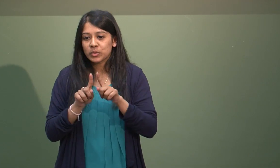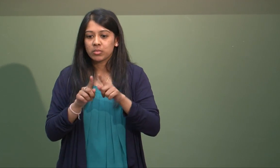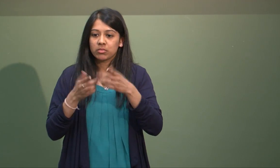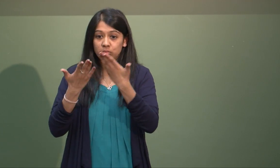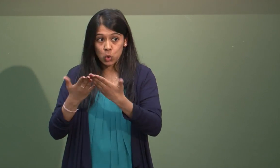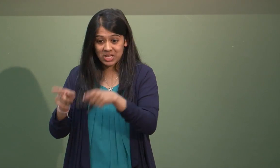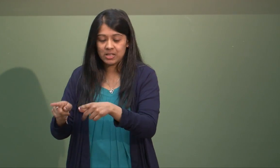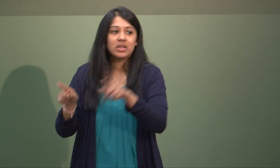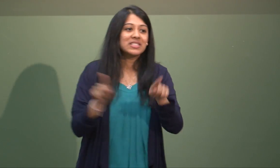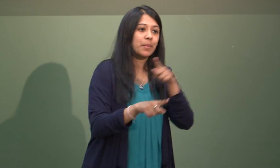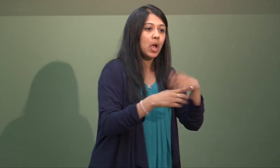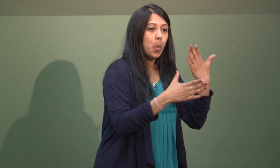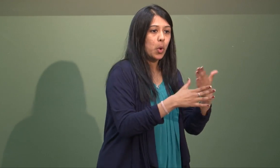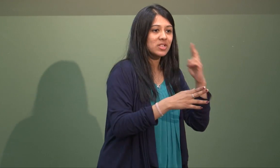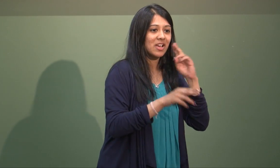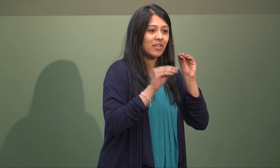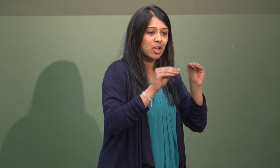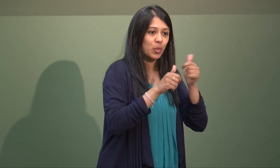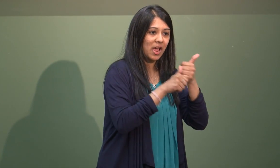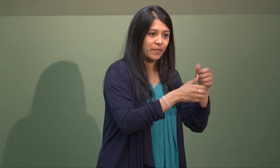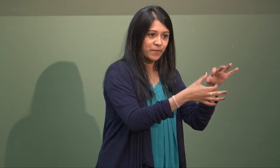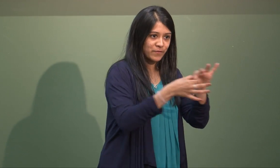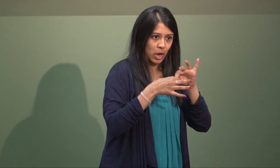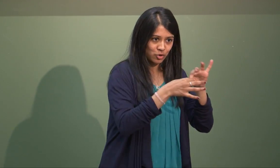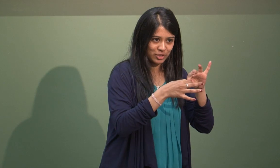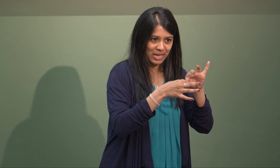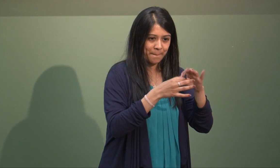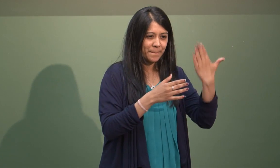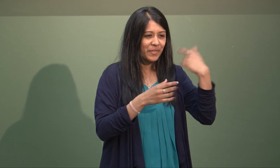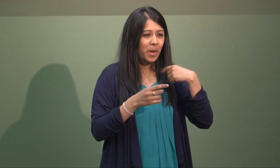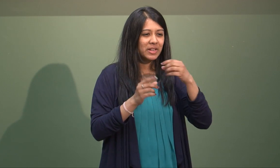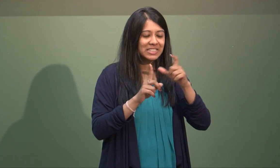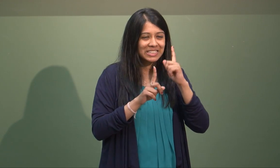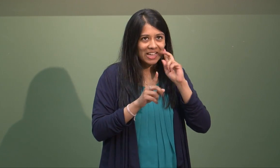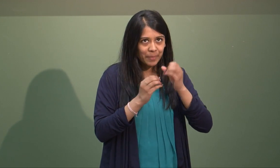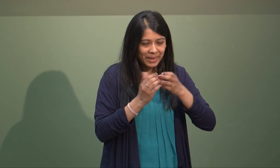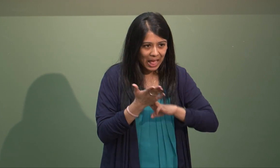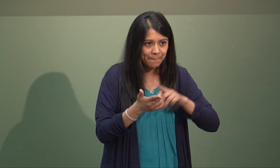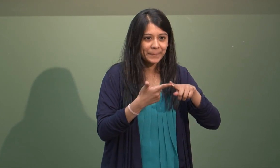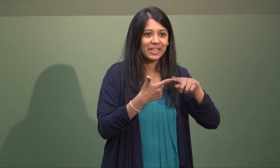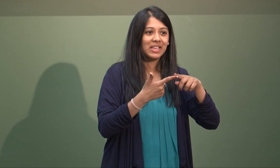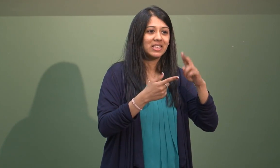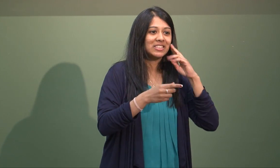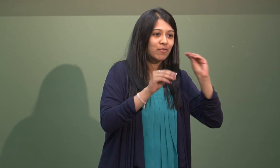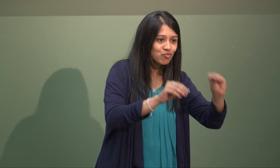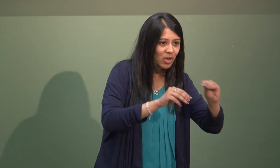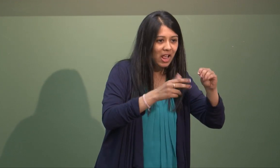moment for that. So I'm studying and also working at Deaf Education Advocacy Fellowship. The Deaf BME